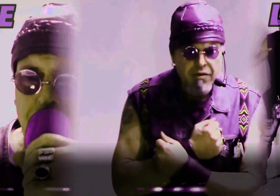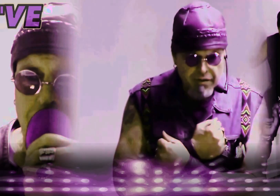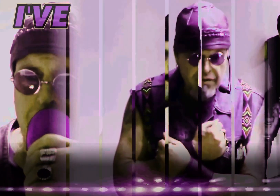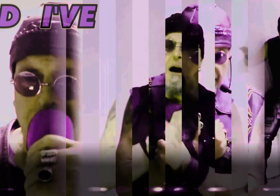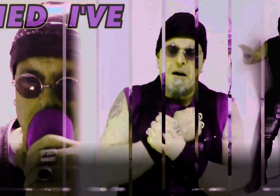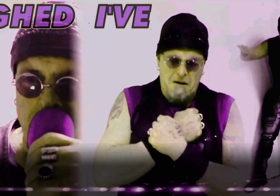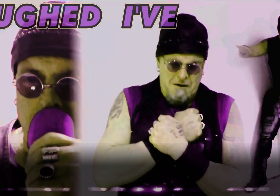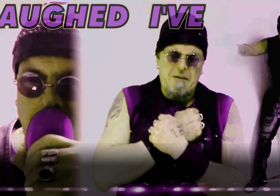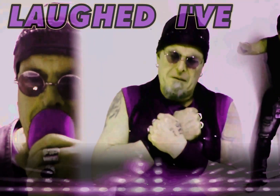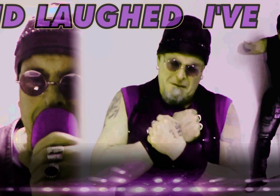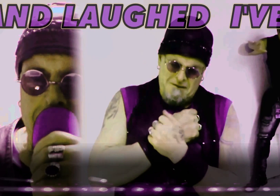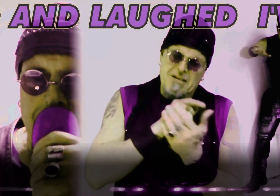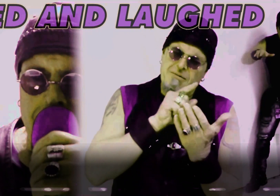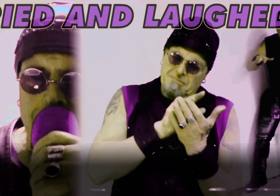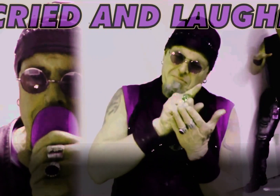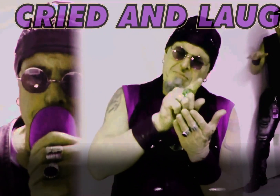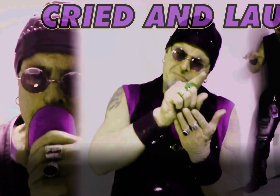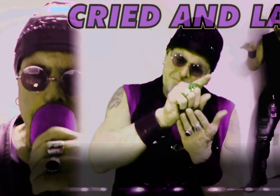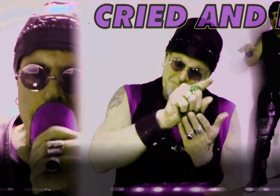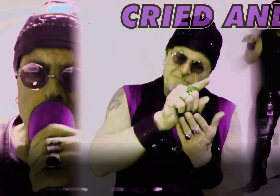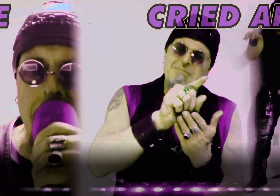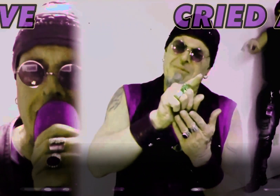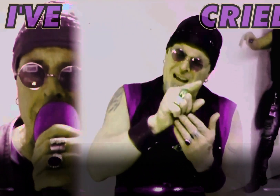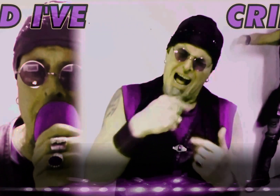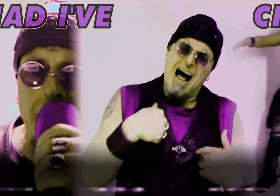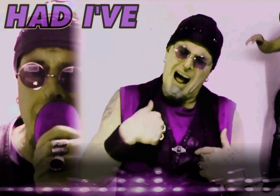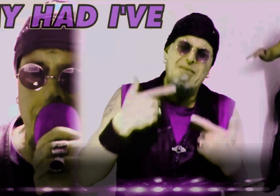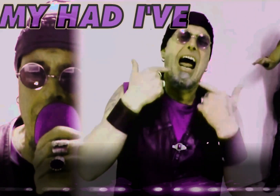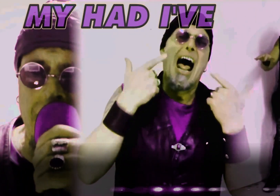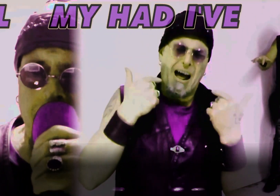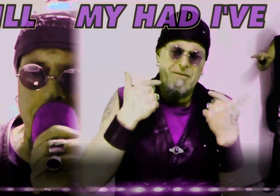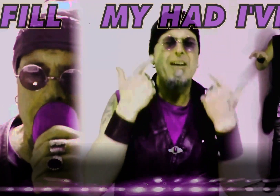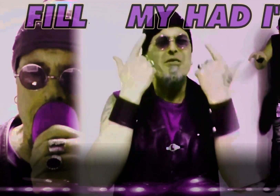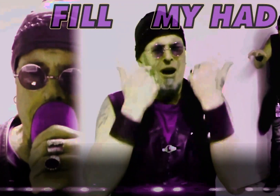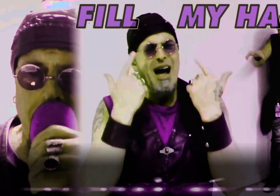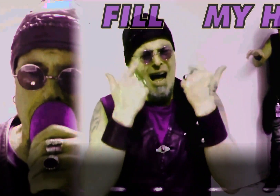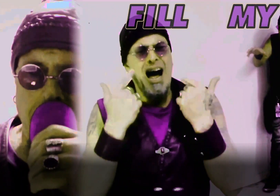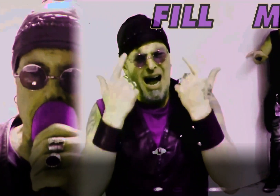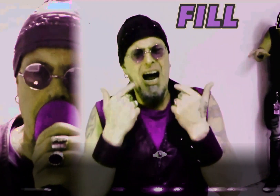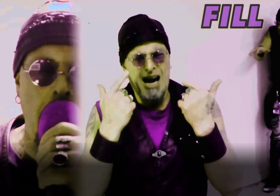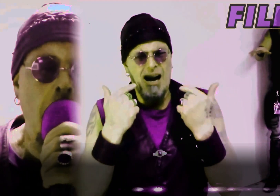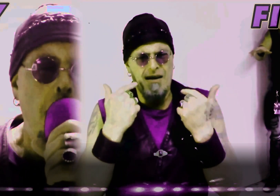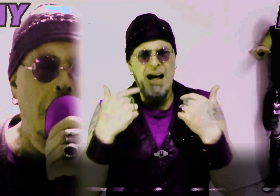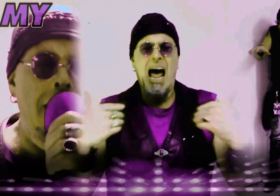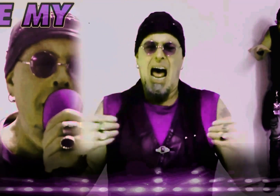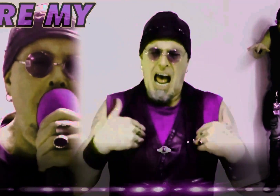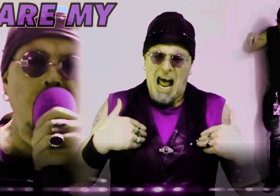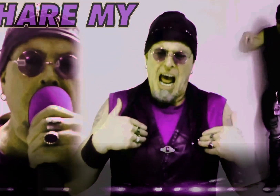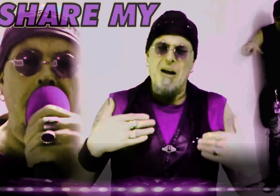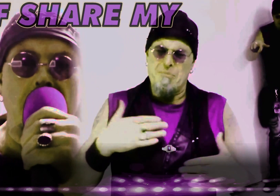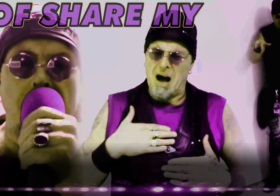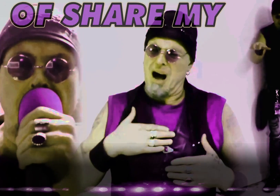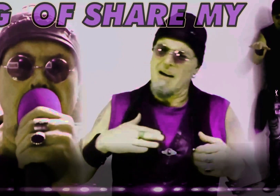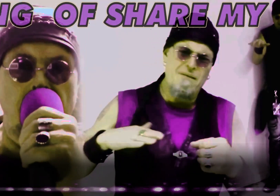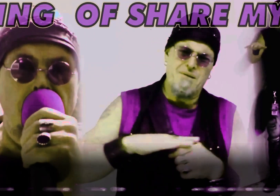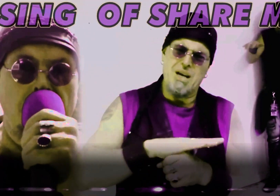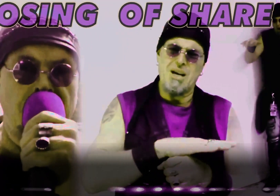laughed and cried I've had my fails My share of losing